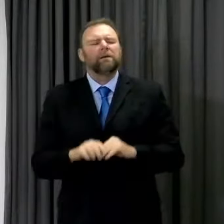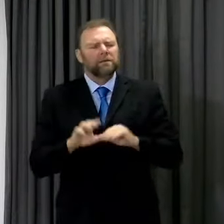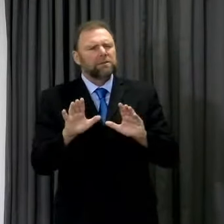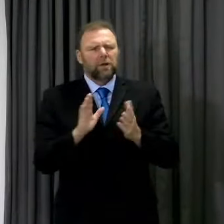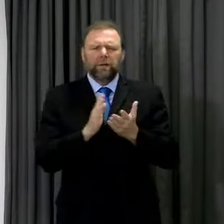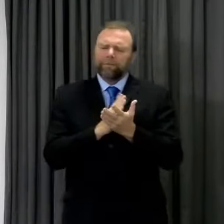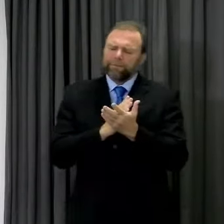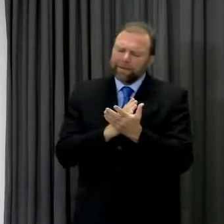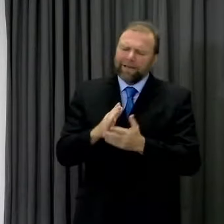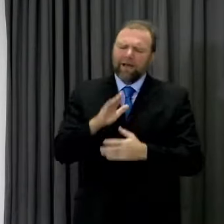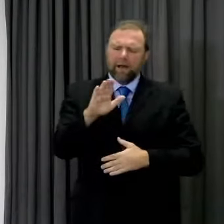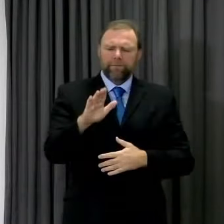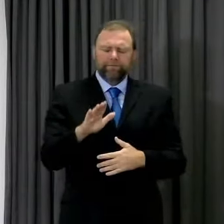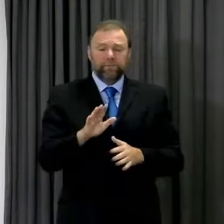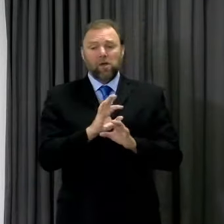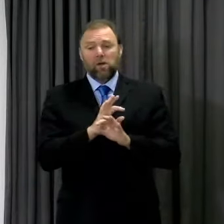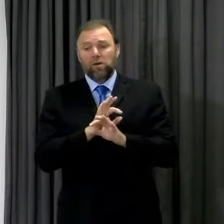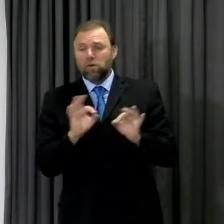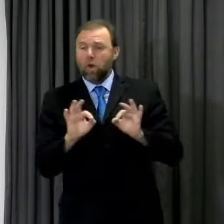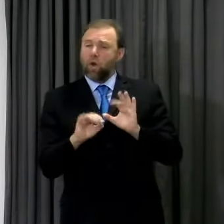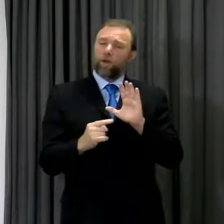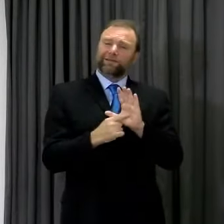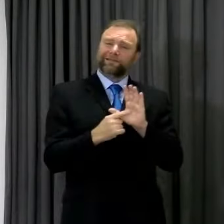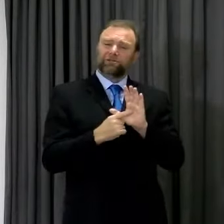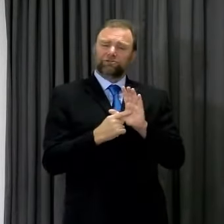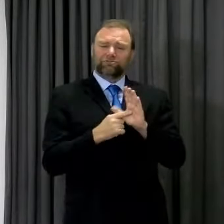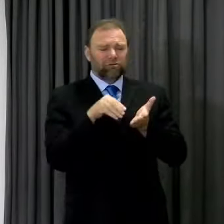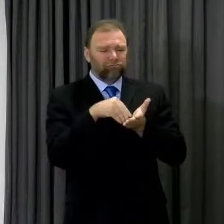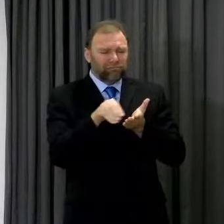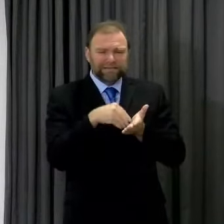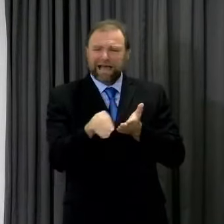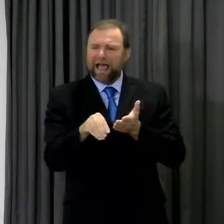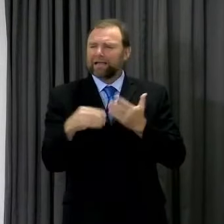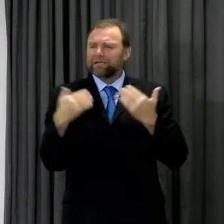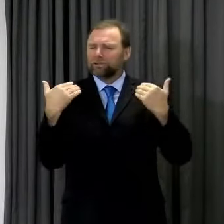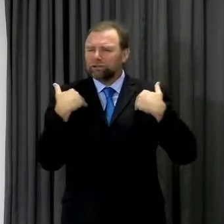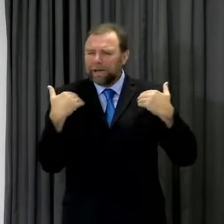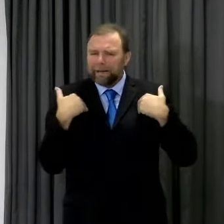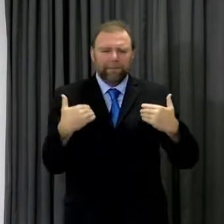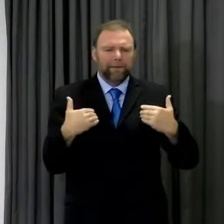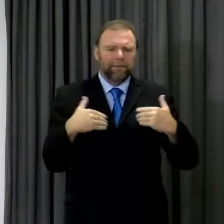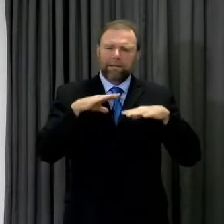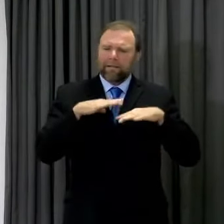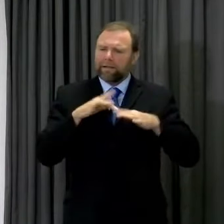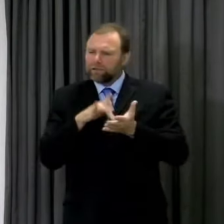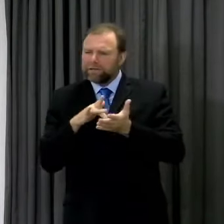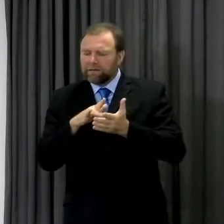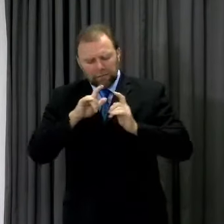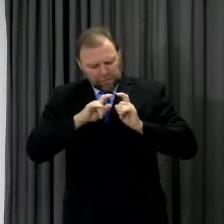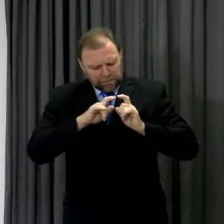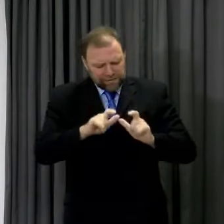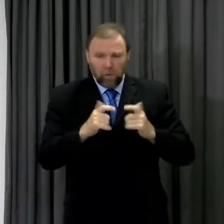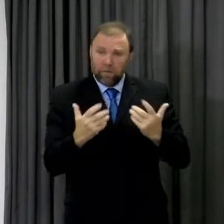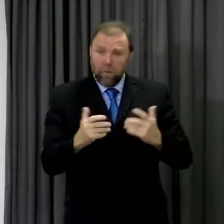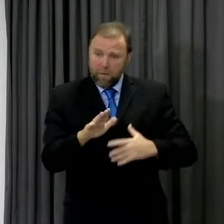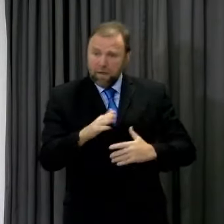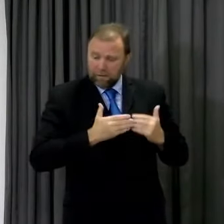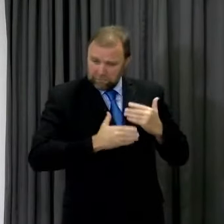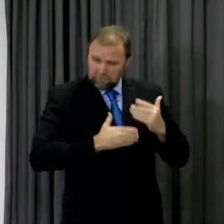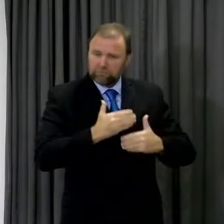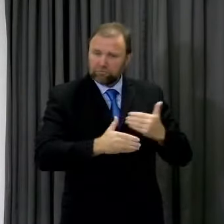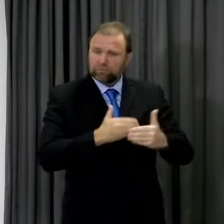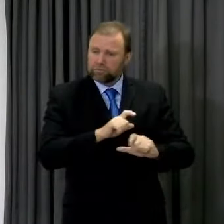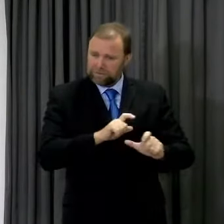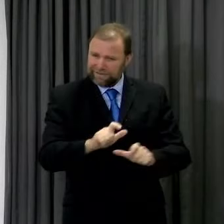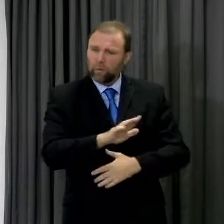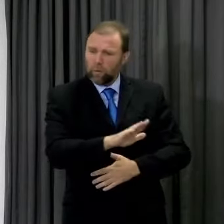that non-essential retail, hairdressers, gyms, leisure centres and so on, will continue to operate as now, the